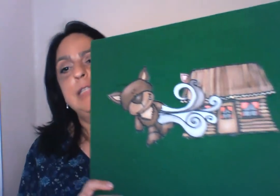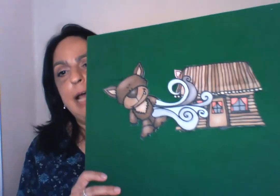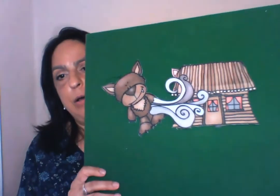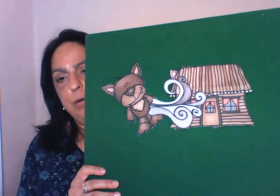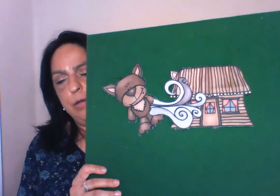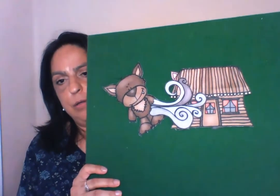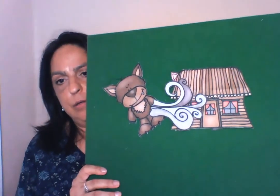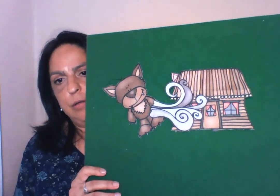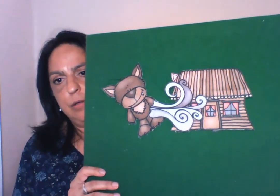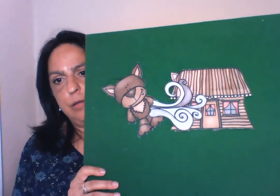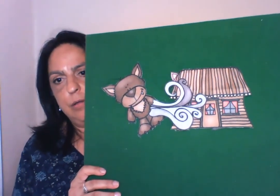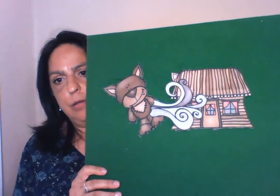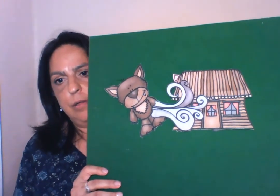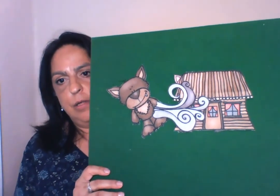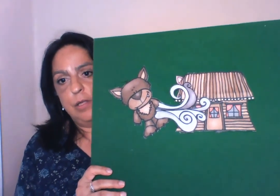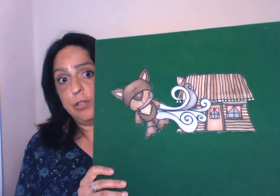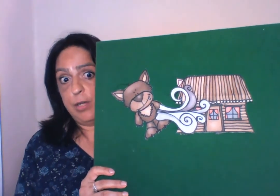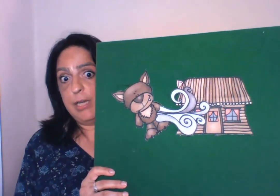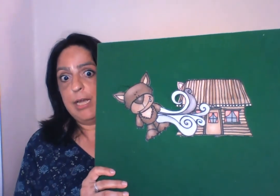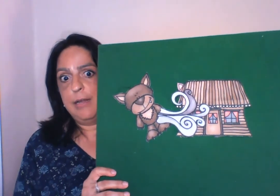down. So he did.